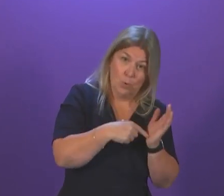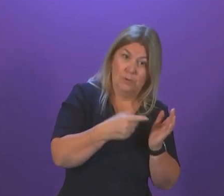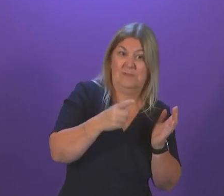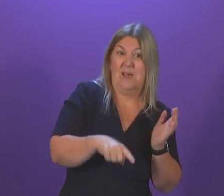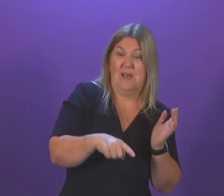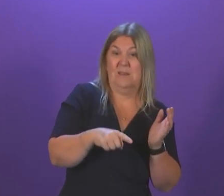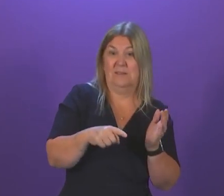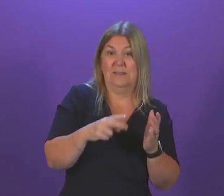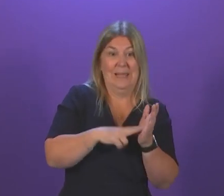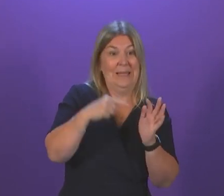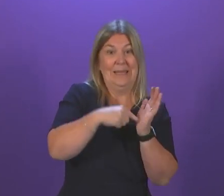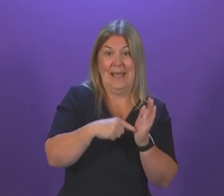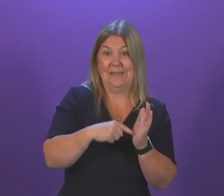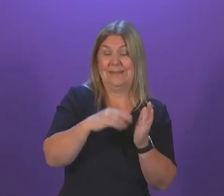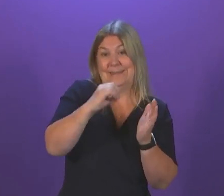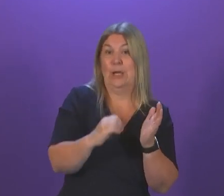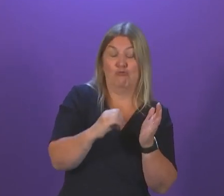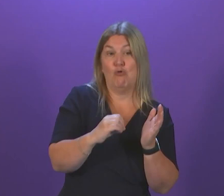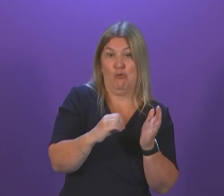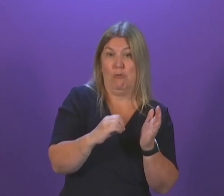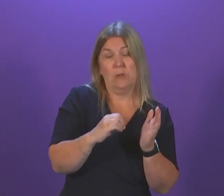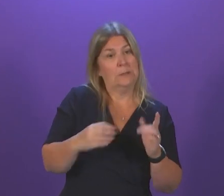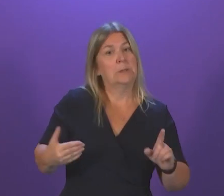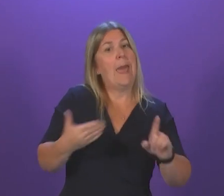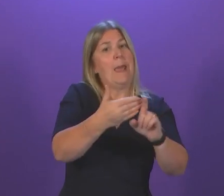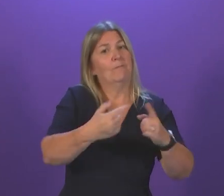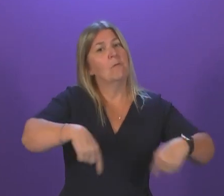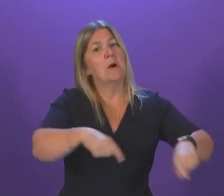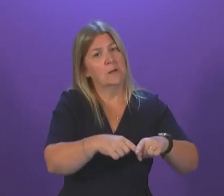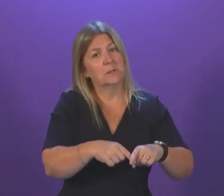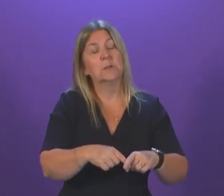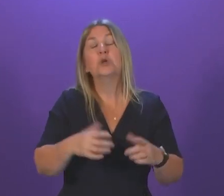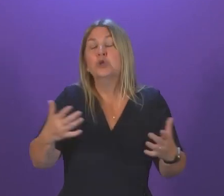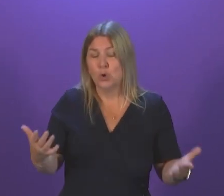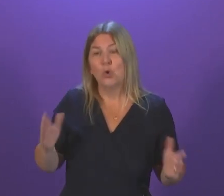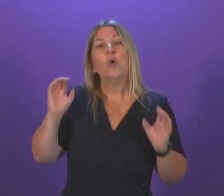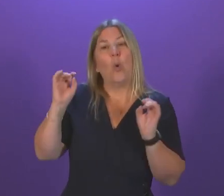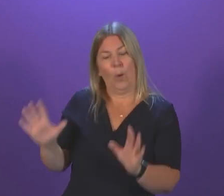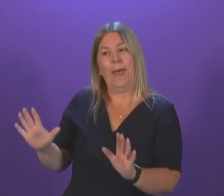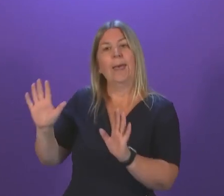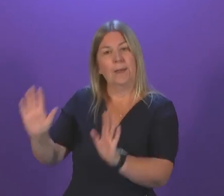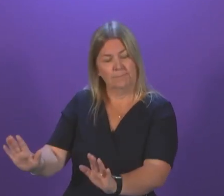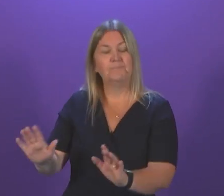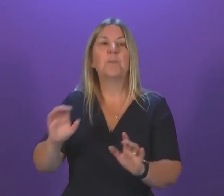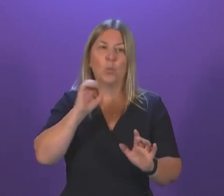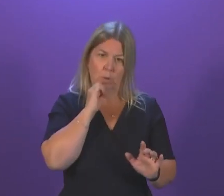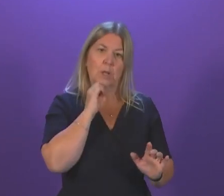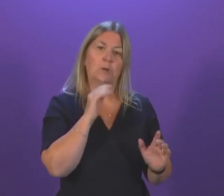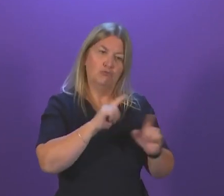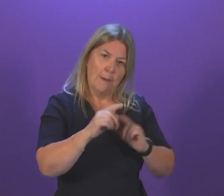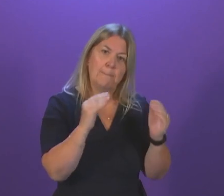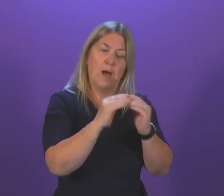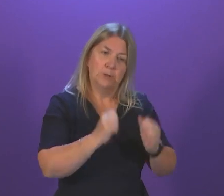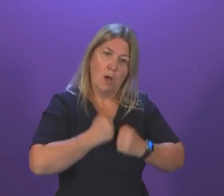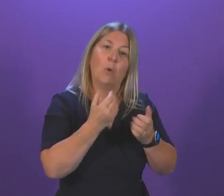watered down by the Tory UK Government. So we will now progress plans to develop a green port model tailored to Scotland's economy, workers